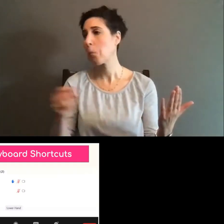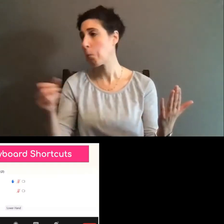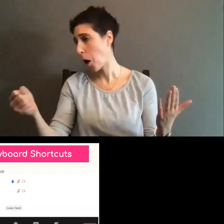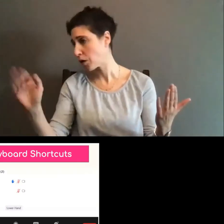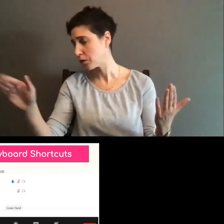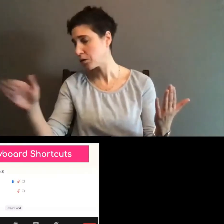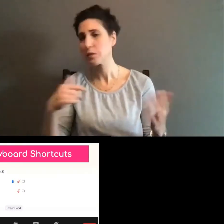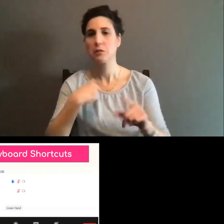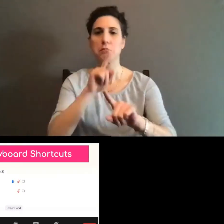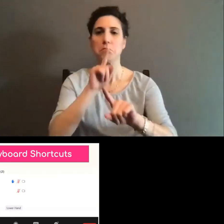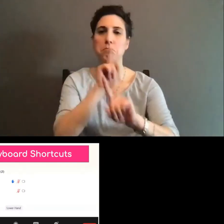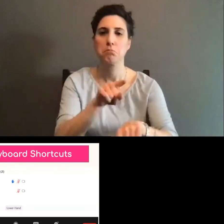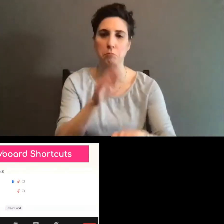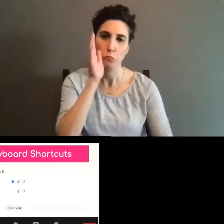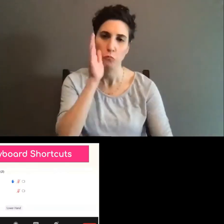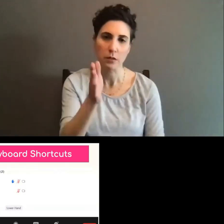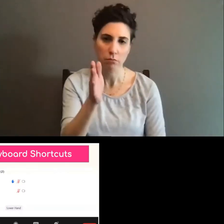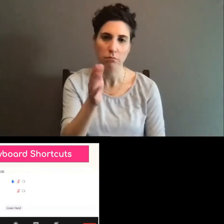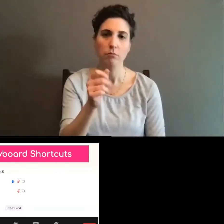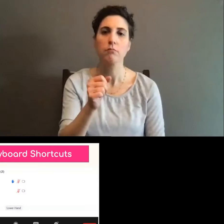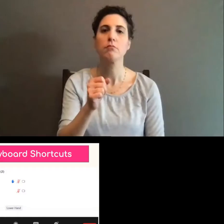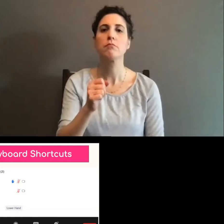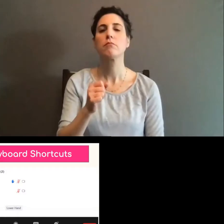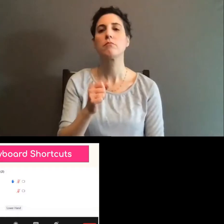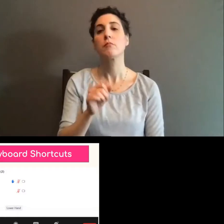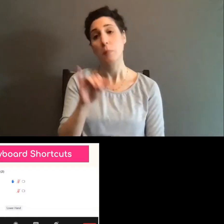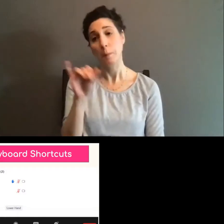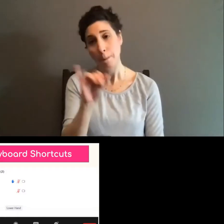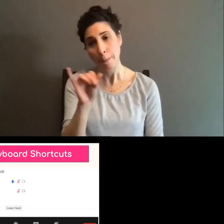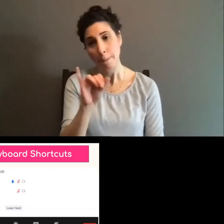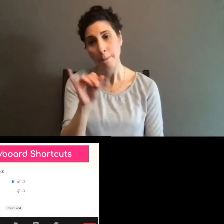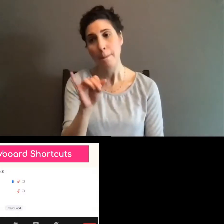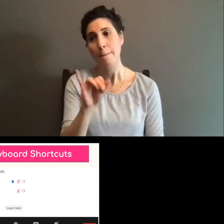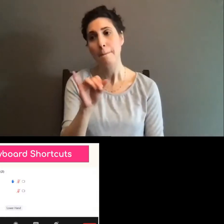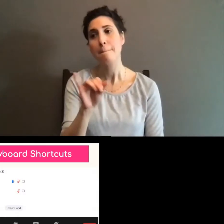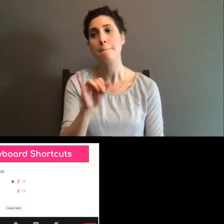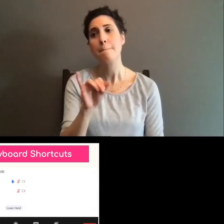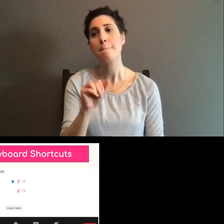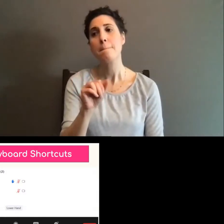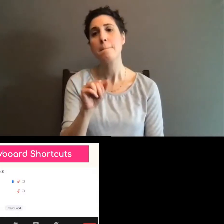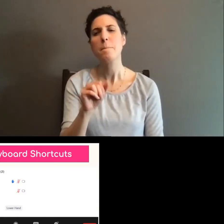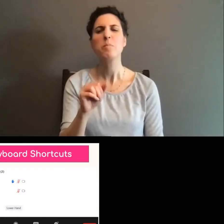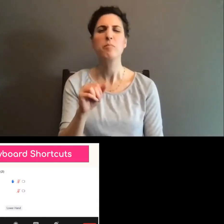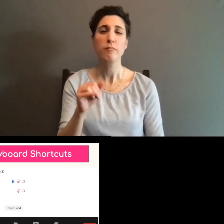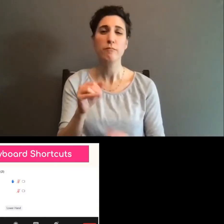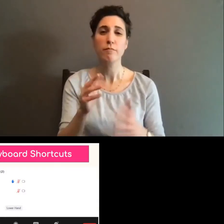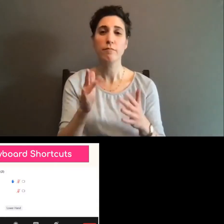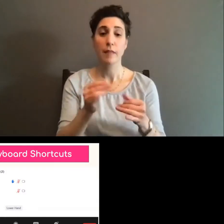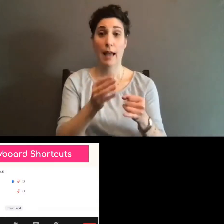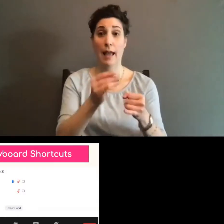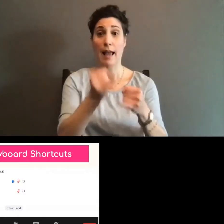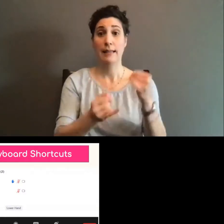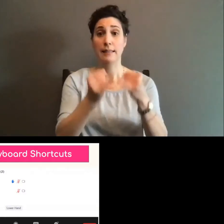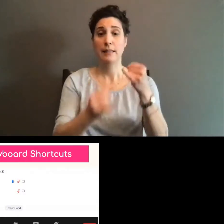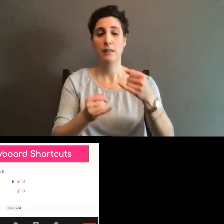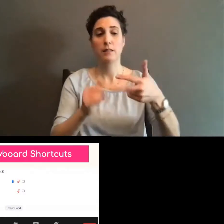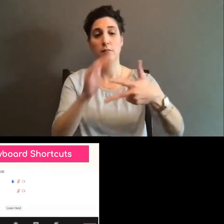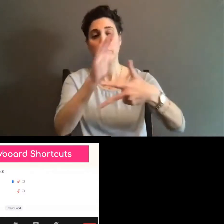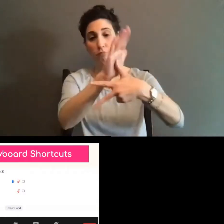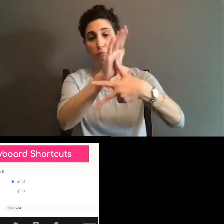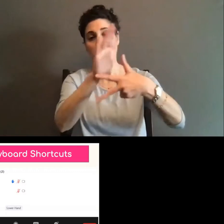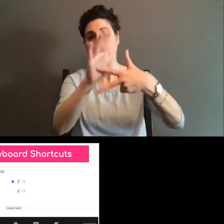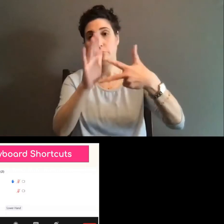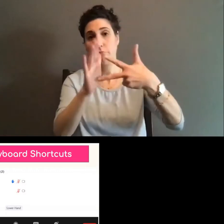we'll answer the question. Um, we'll also have, uh, time for questions at the end of each section.